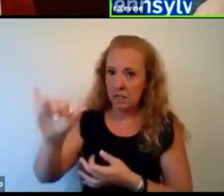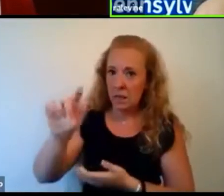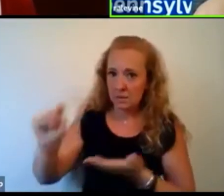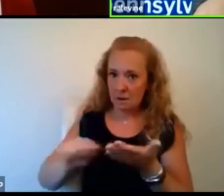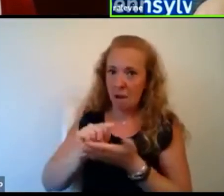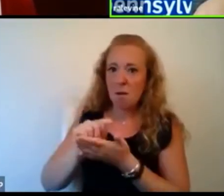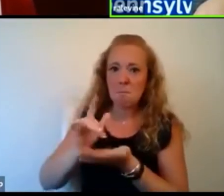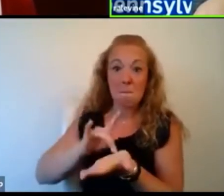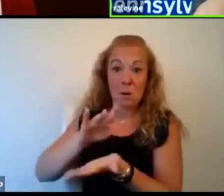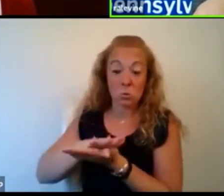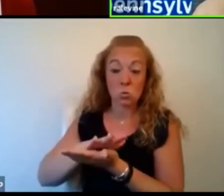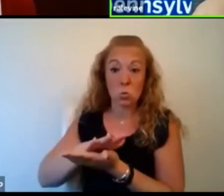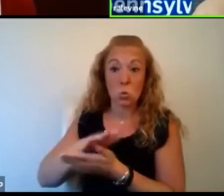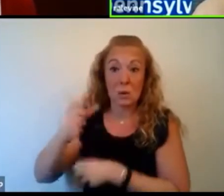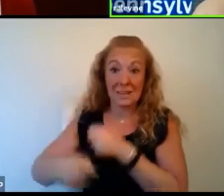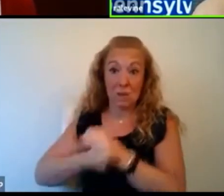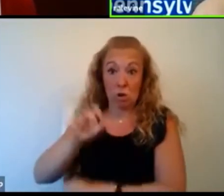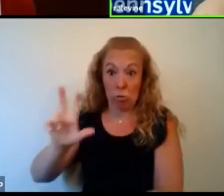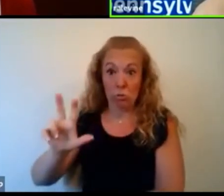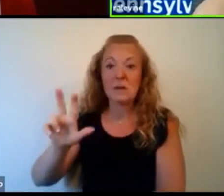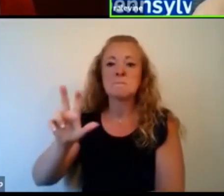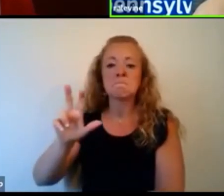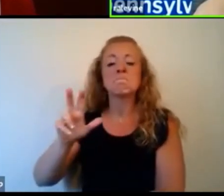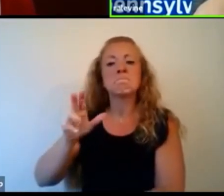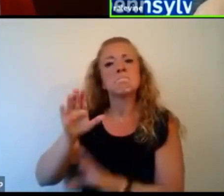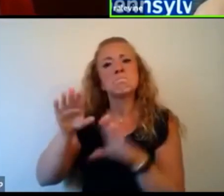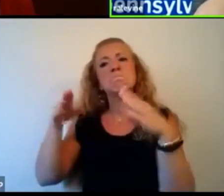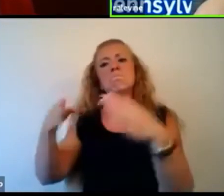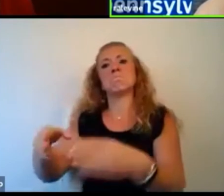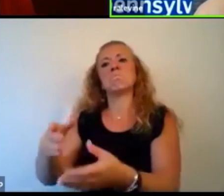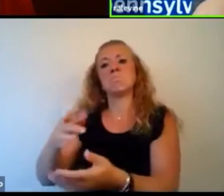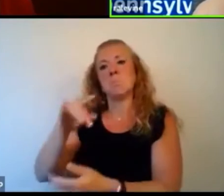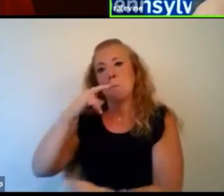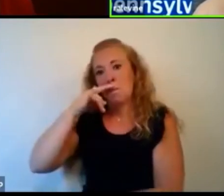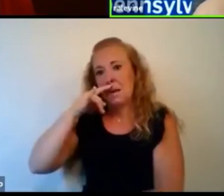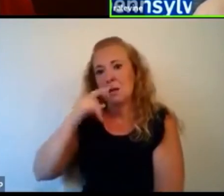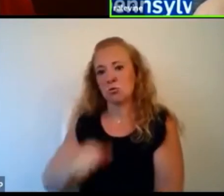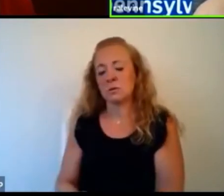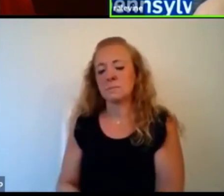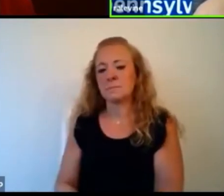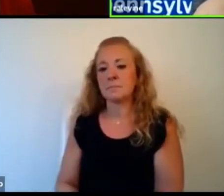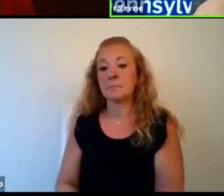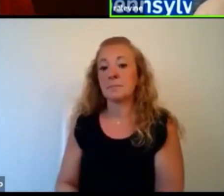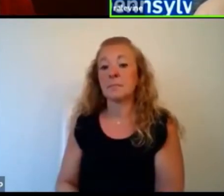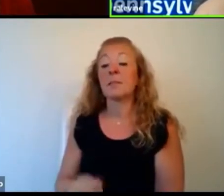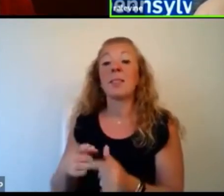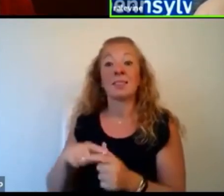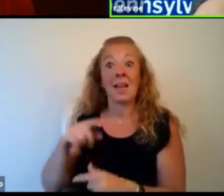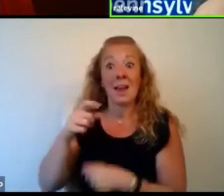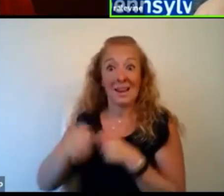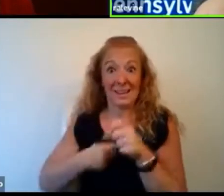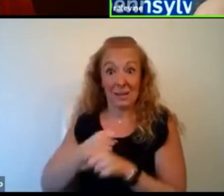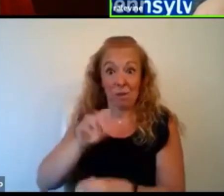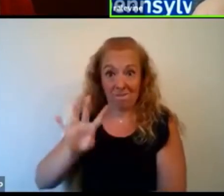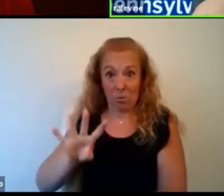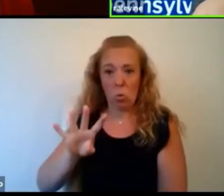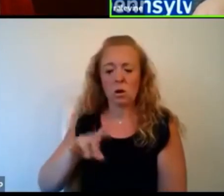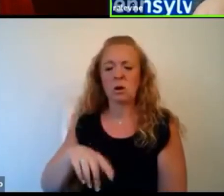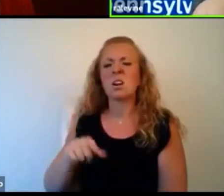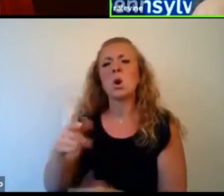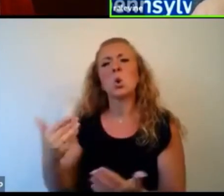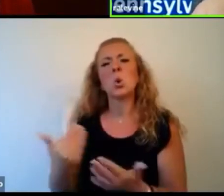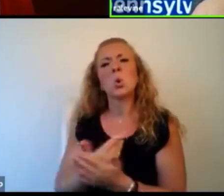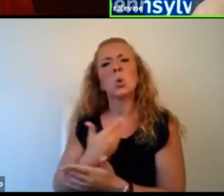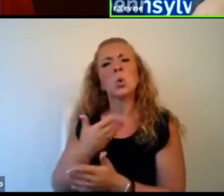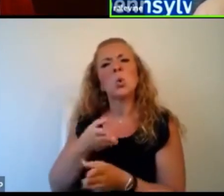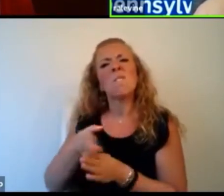school, my third year that I wanted to go into pediatrics that first clinical year. And then I, in my fourth year, I was exposed to this new field of